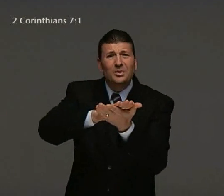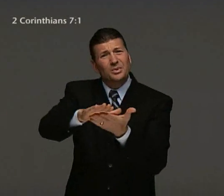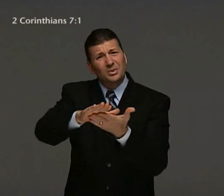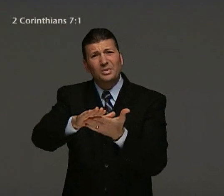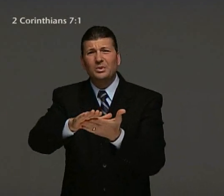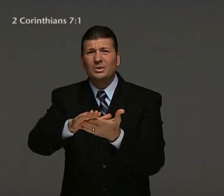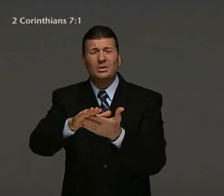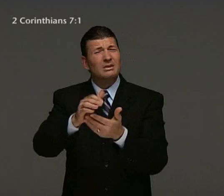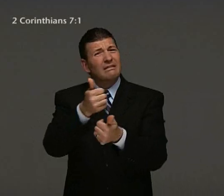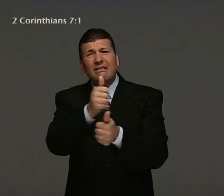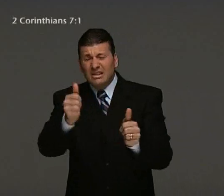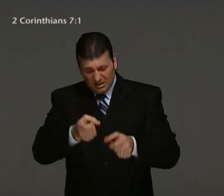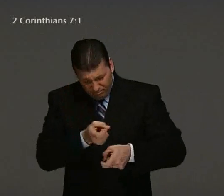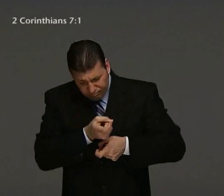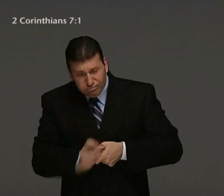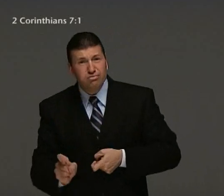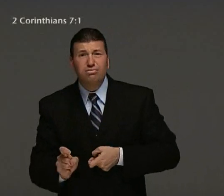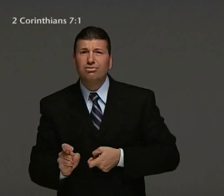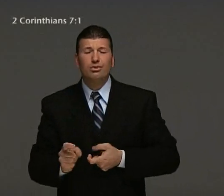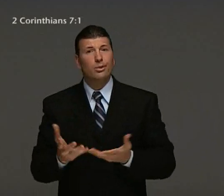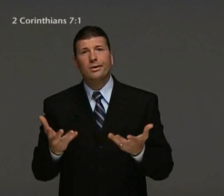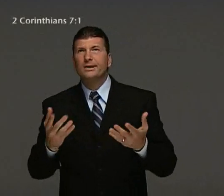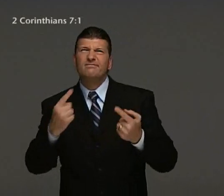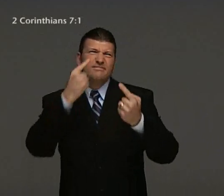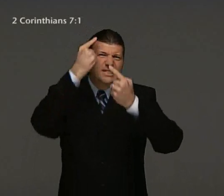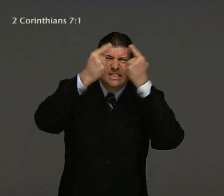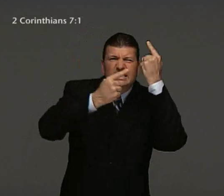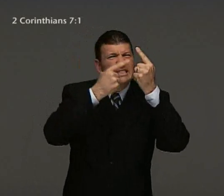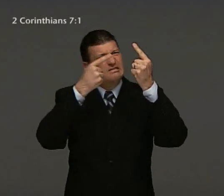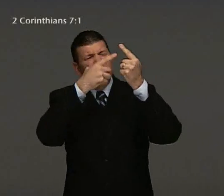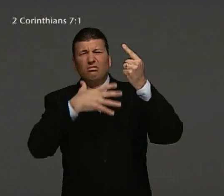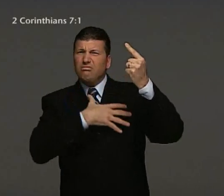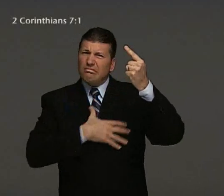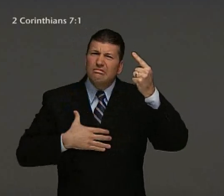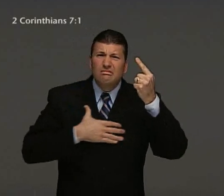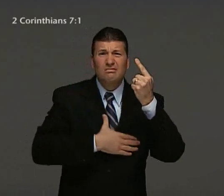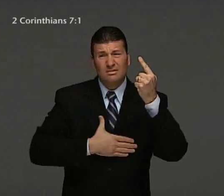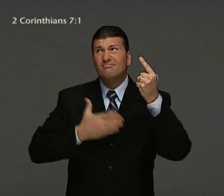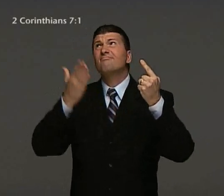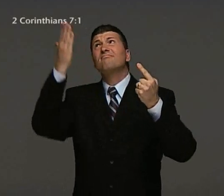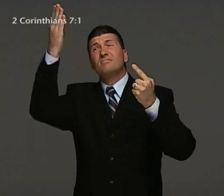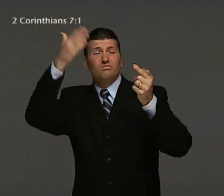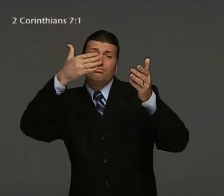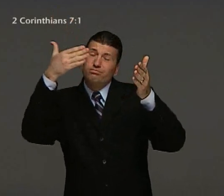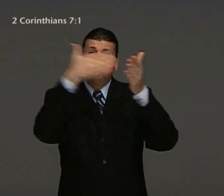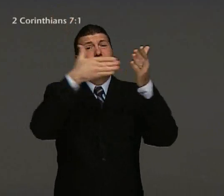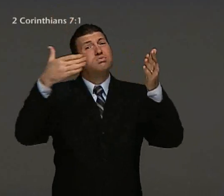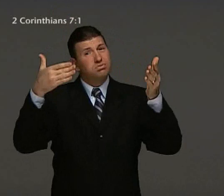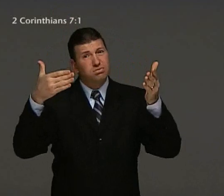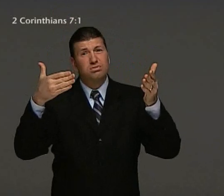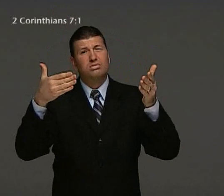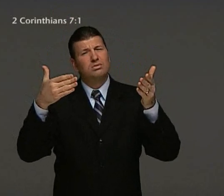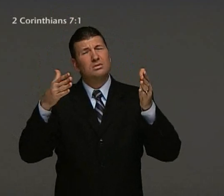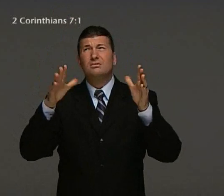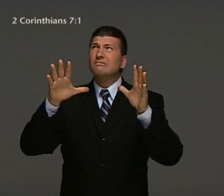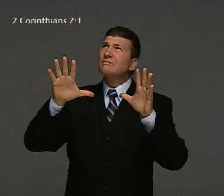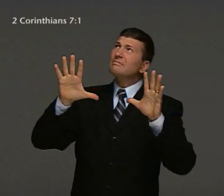Swag. I throw suckers hands. And I ask her what's her name. I'm popping up off my car. Swag. Then I drop my roof.